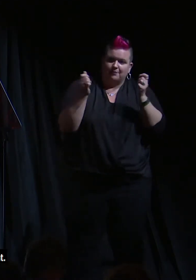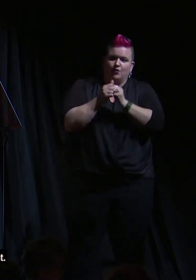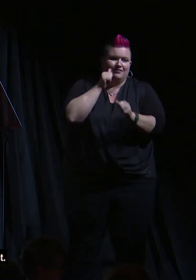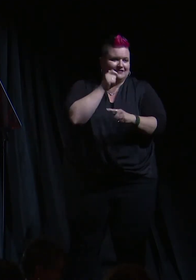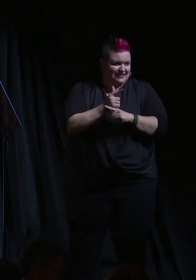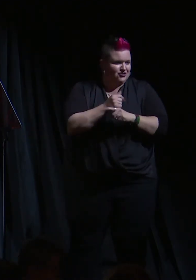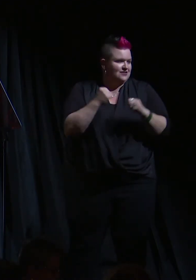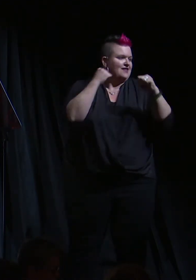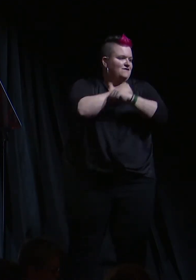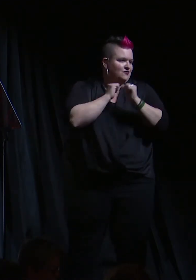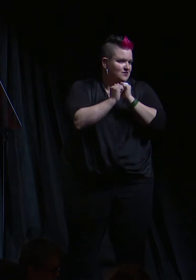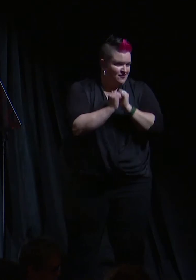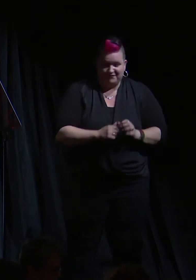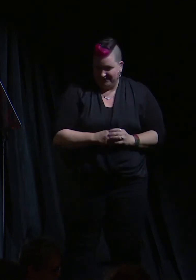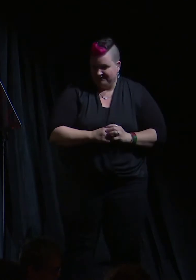sisters in the fight.